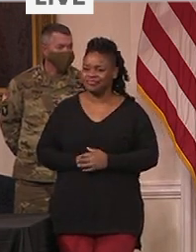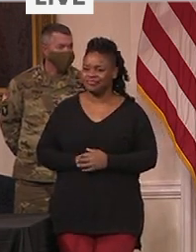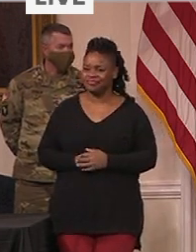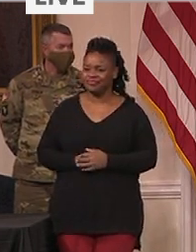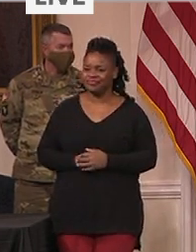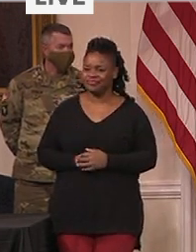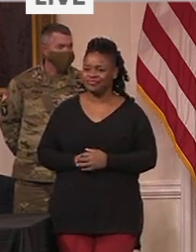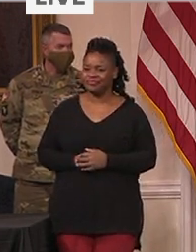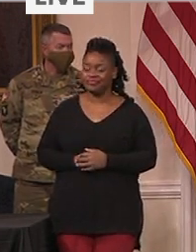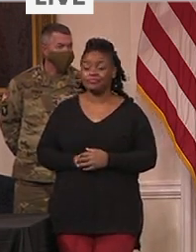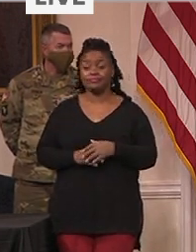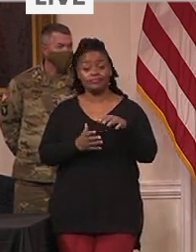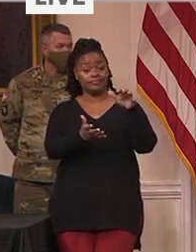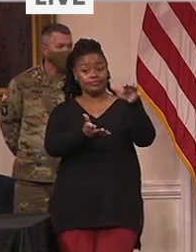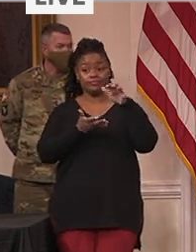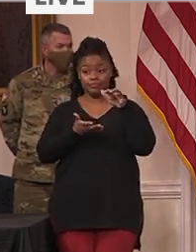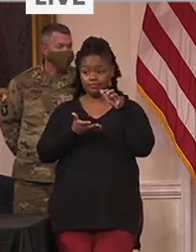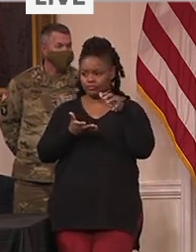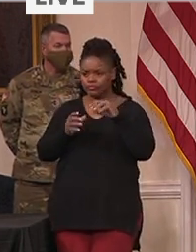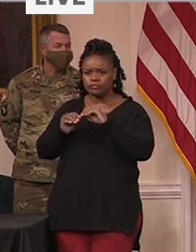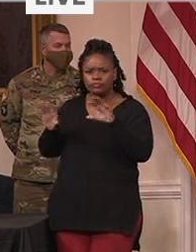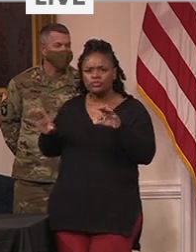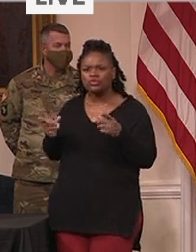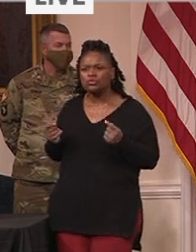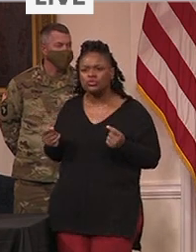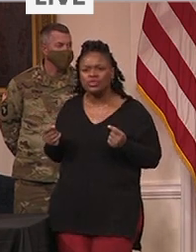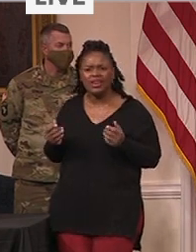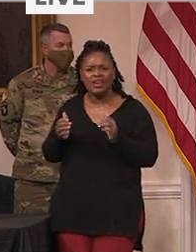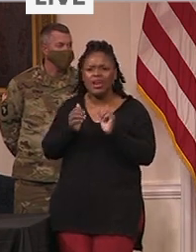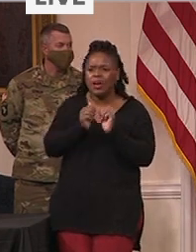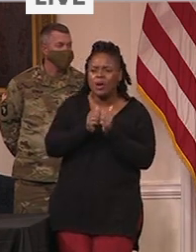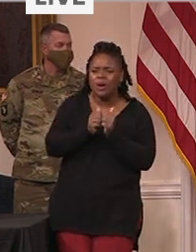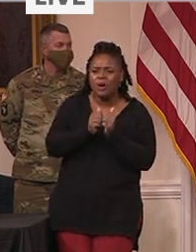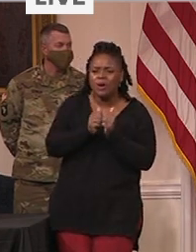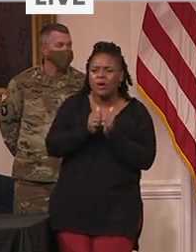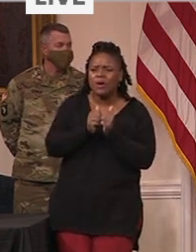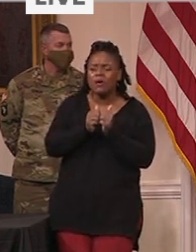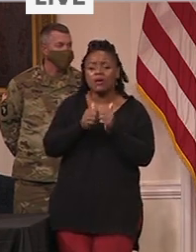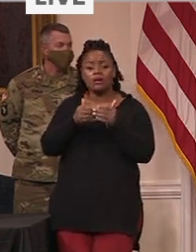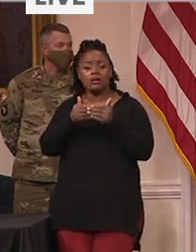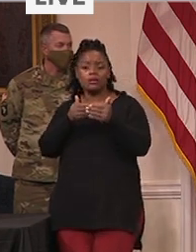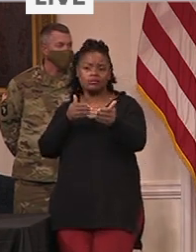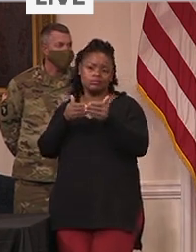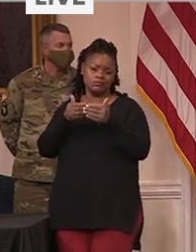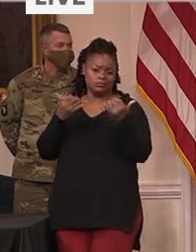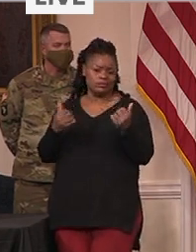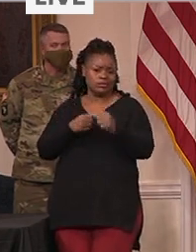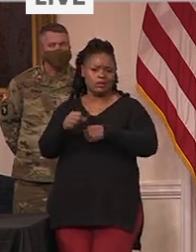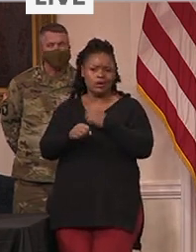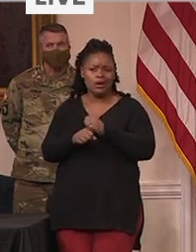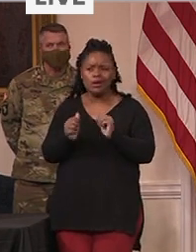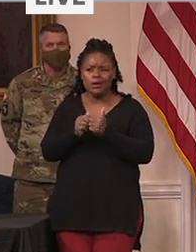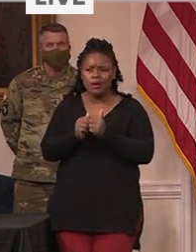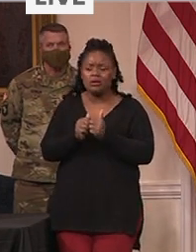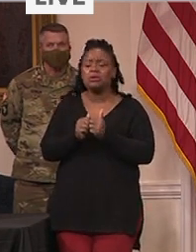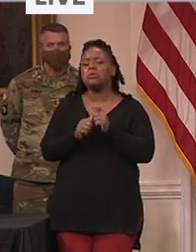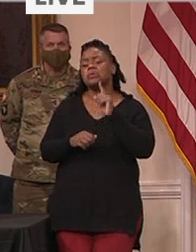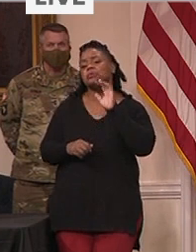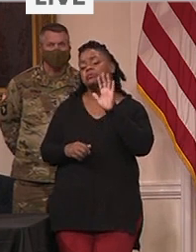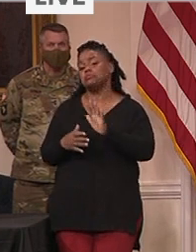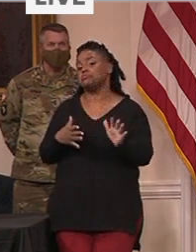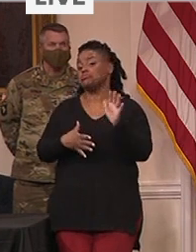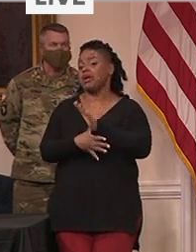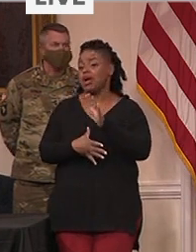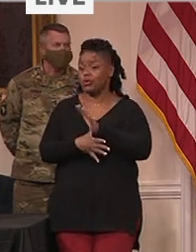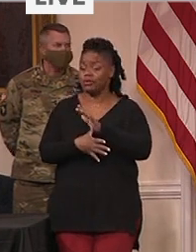and administering vaccines throughout 2021 will be without question the greatest